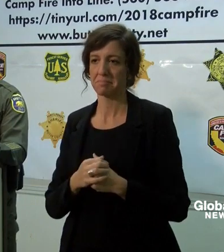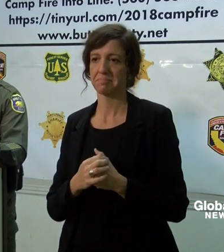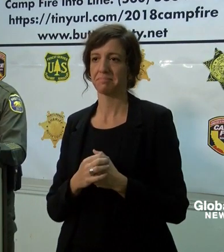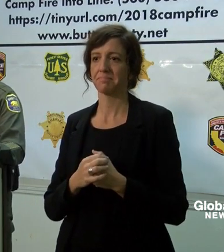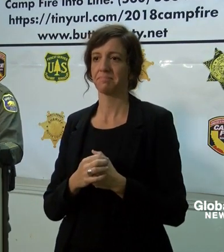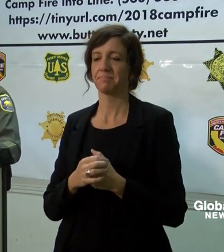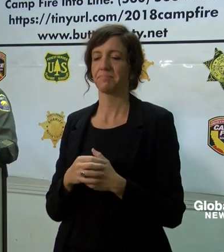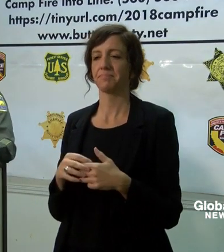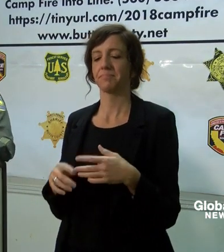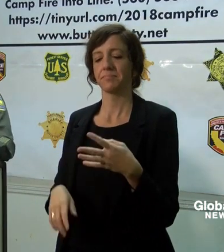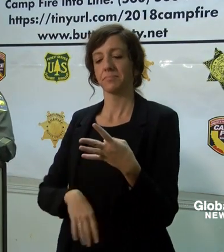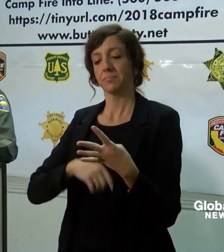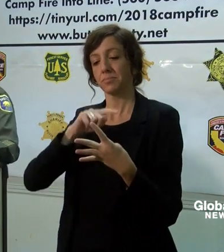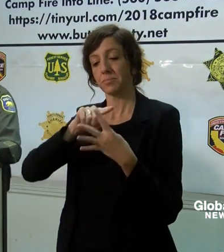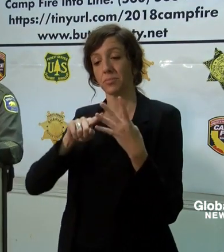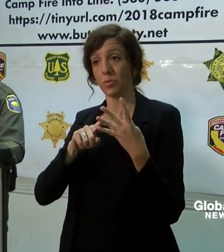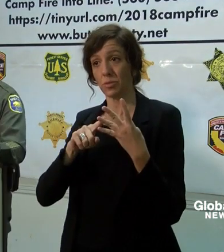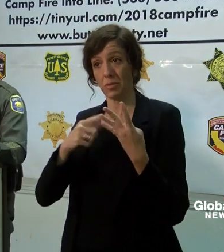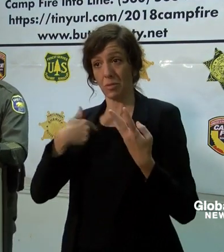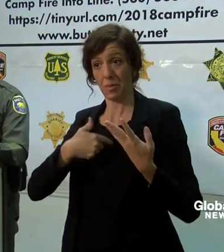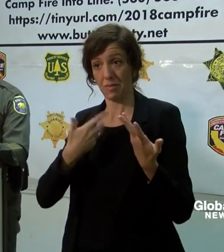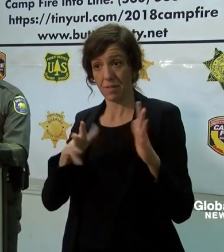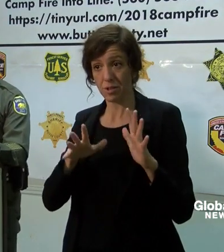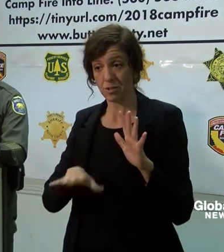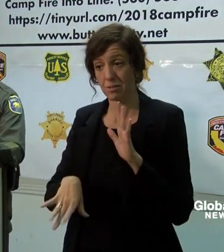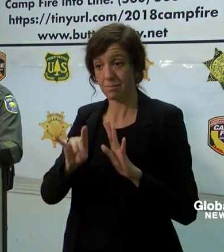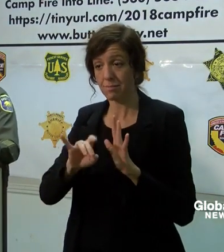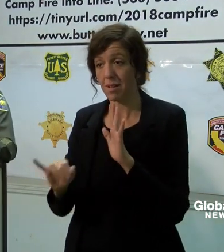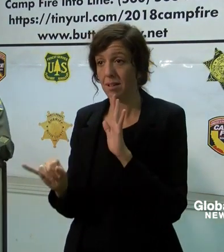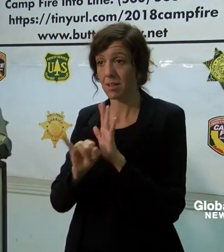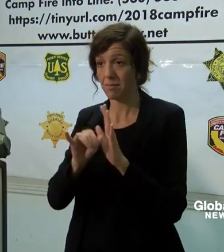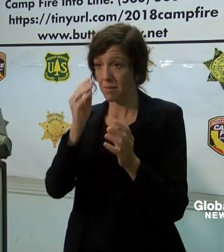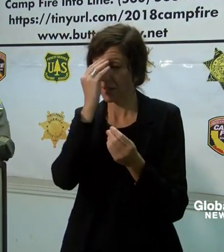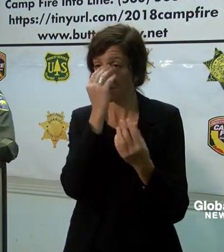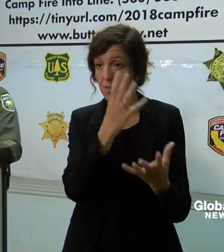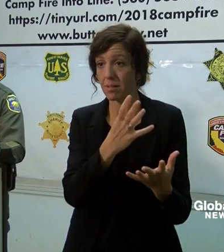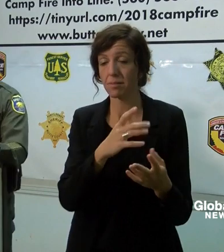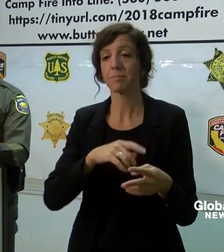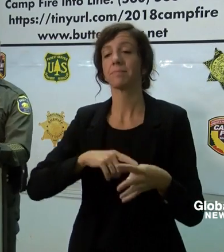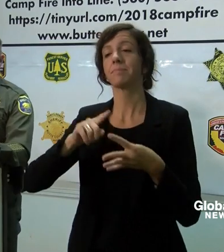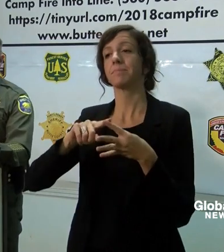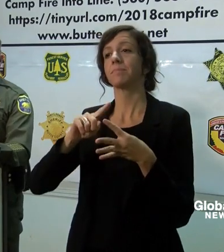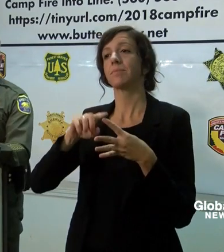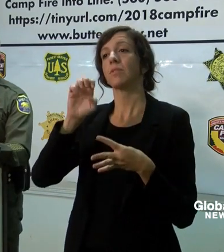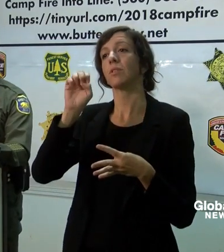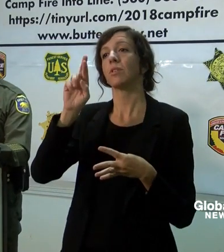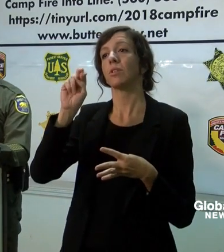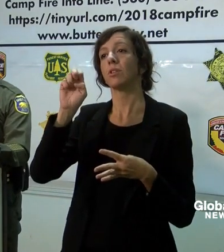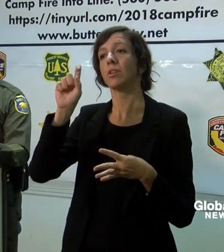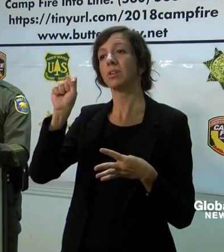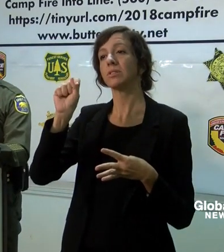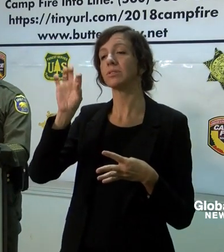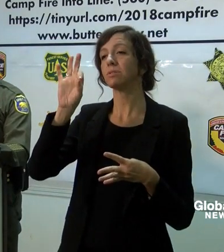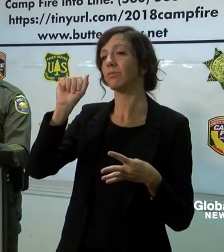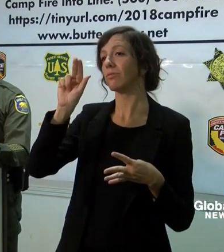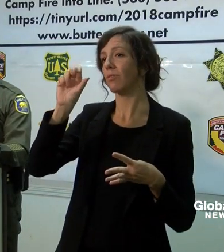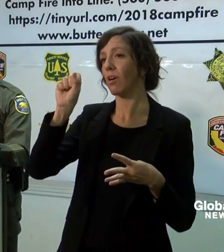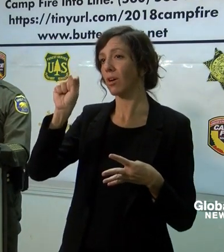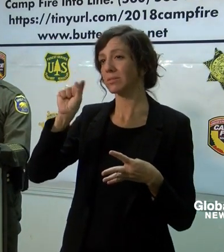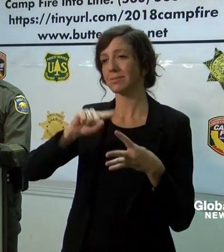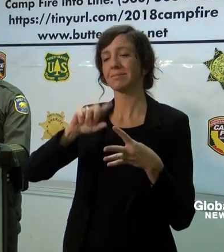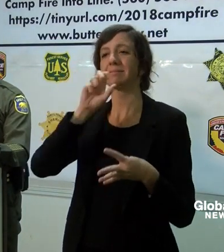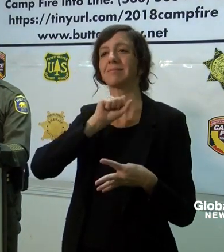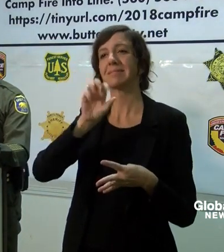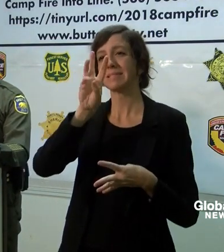The three that we have been able to identify and notify the next of kin are Ernest Foss, age